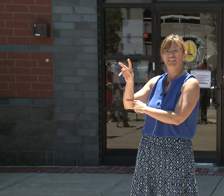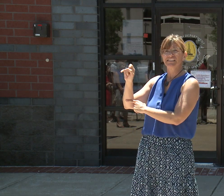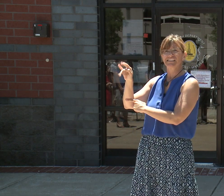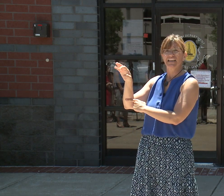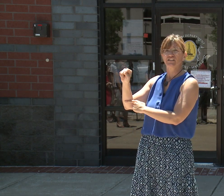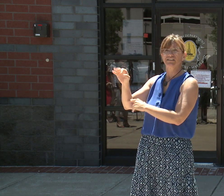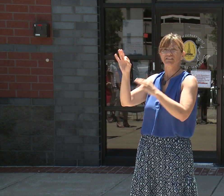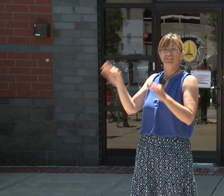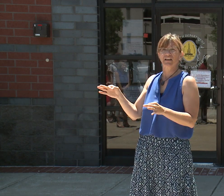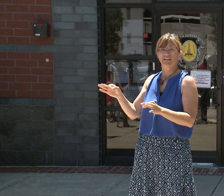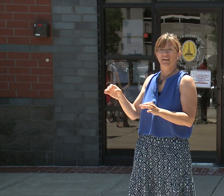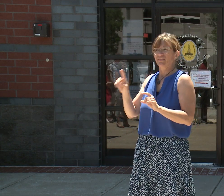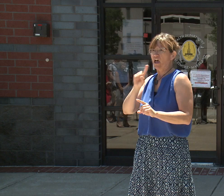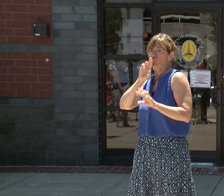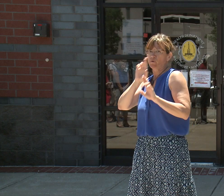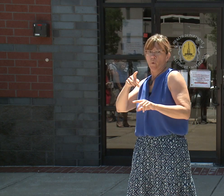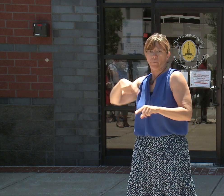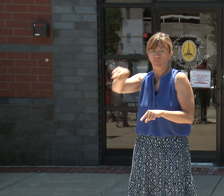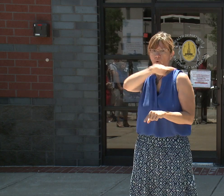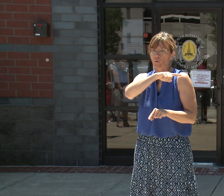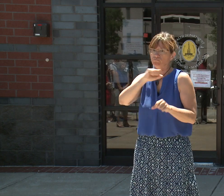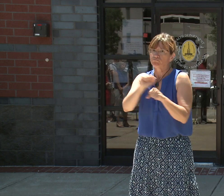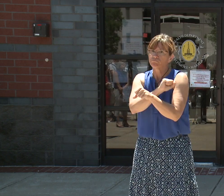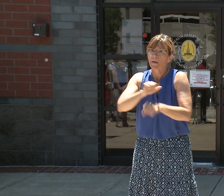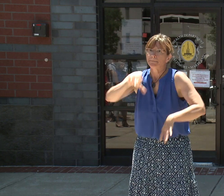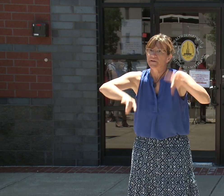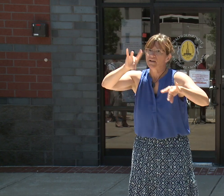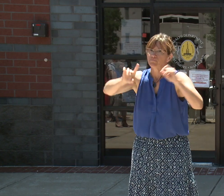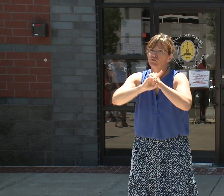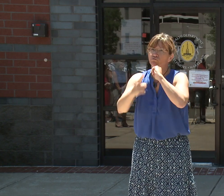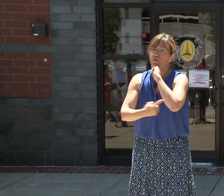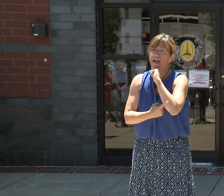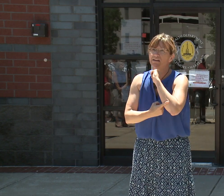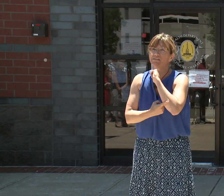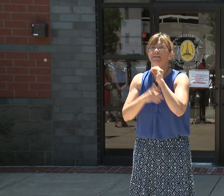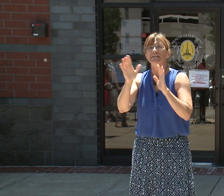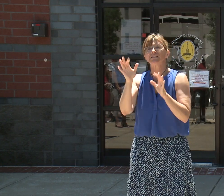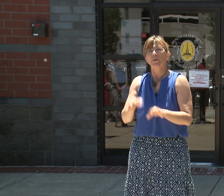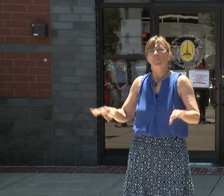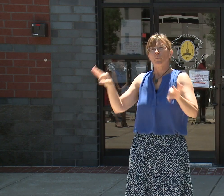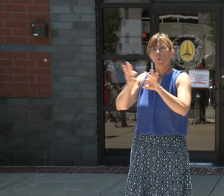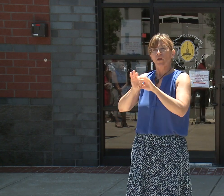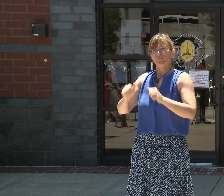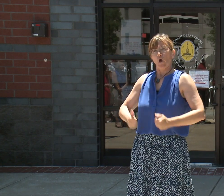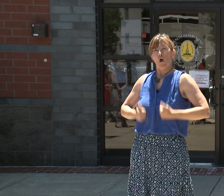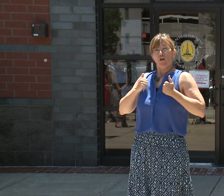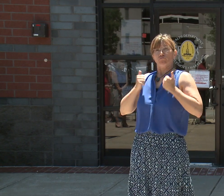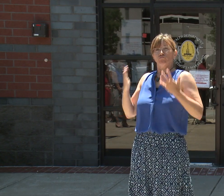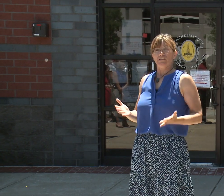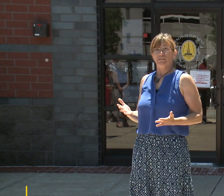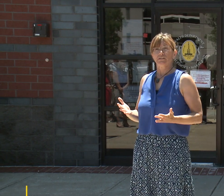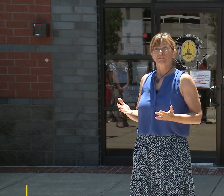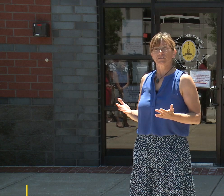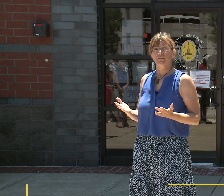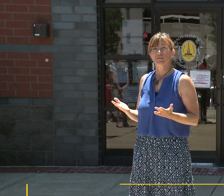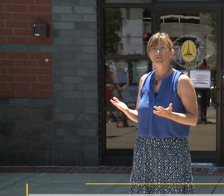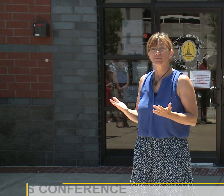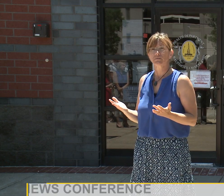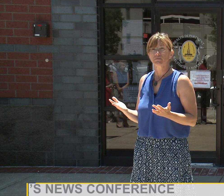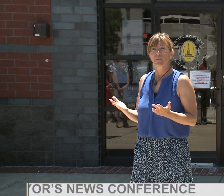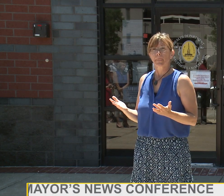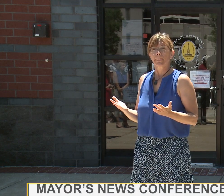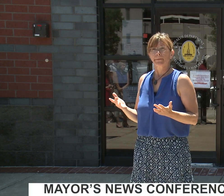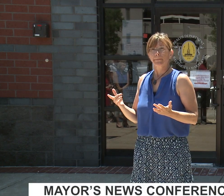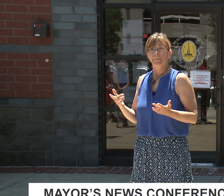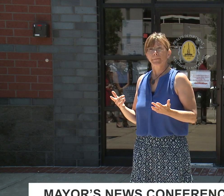is building a city government. I think it's important to folks to know. And what I hear from residents where I go throughout the city of Baltimore is that they know